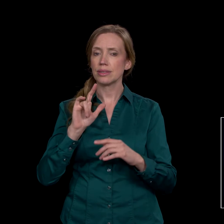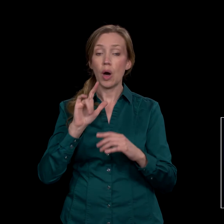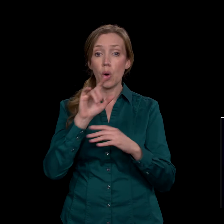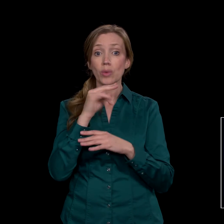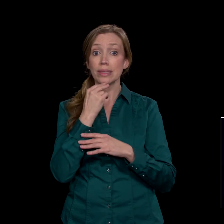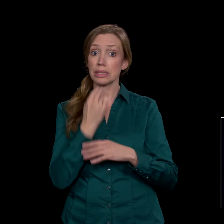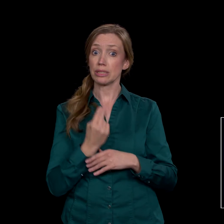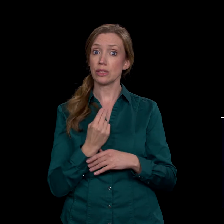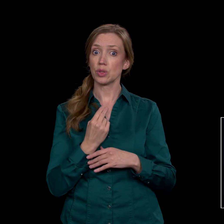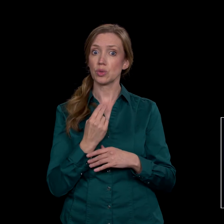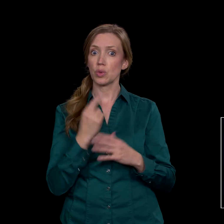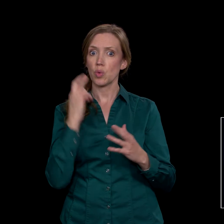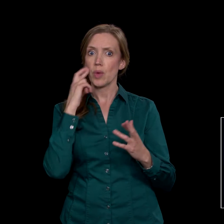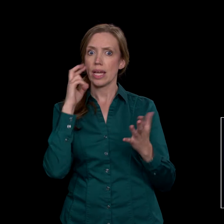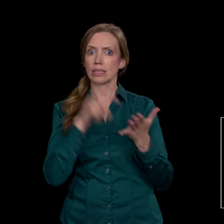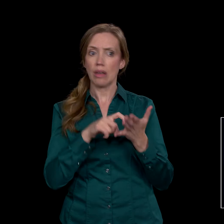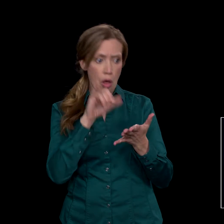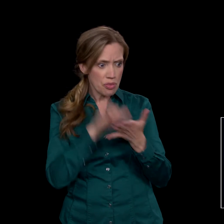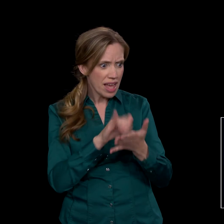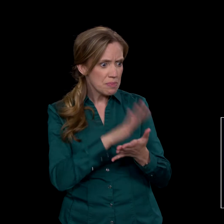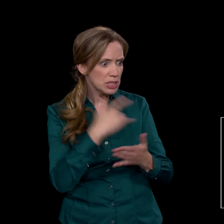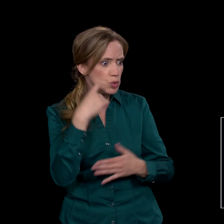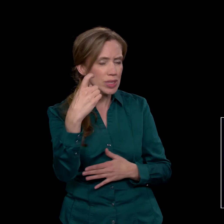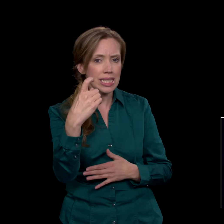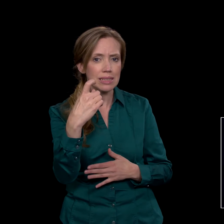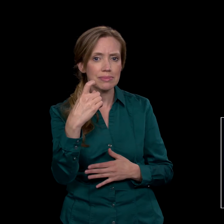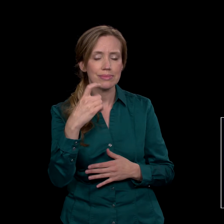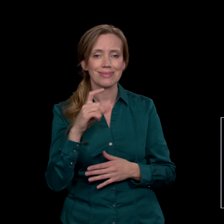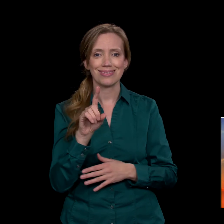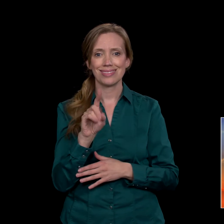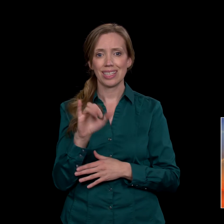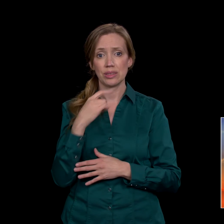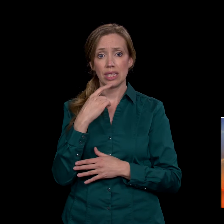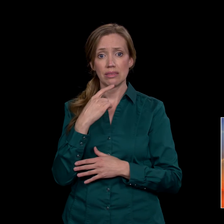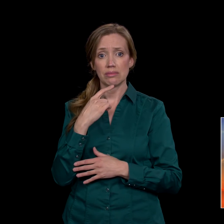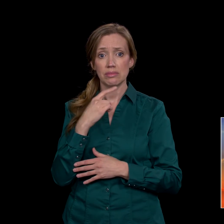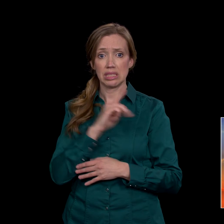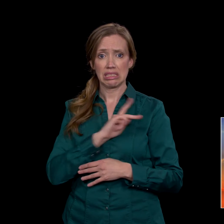knew Daniel's interpretation was correct. Daniel 2.47 says,